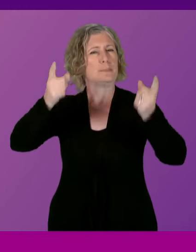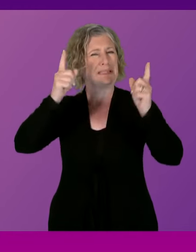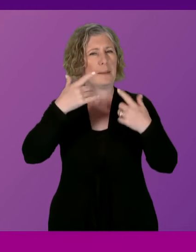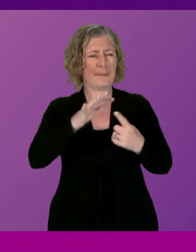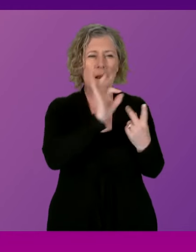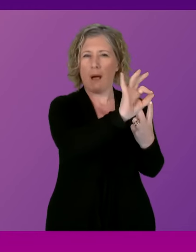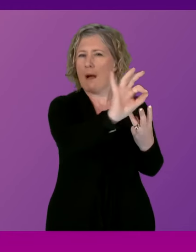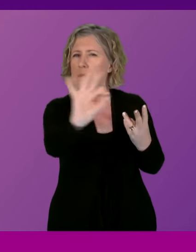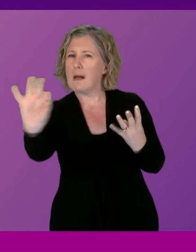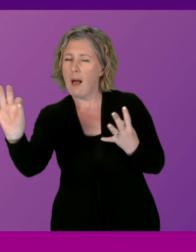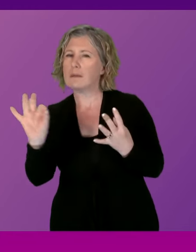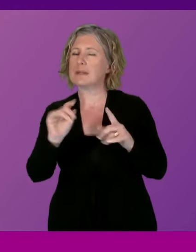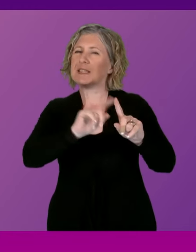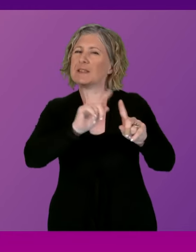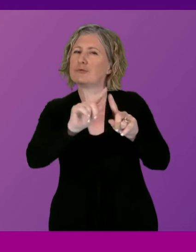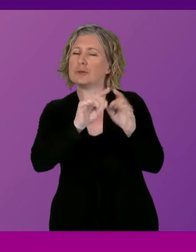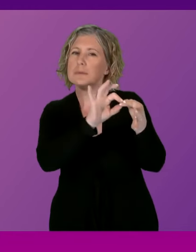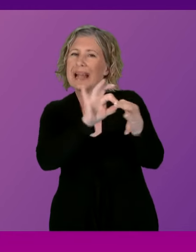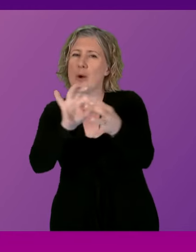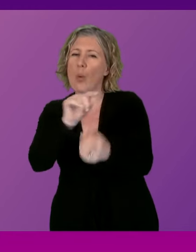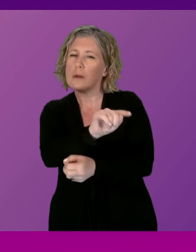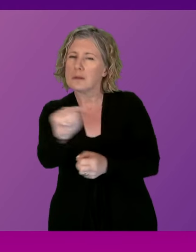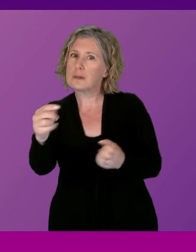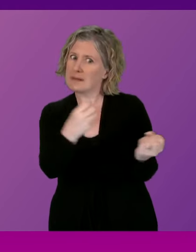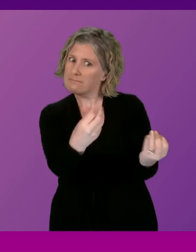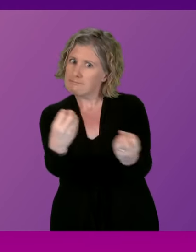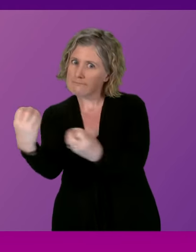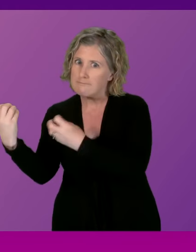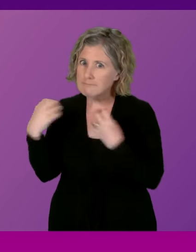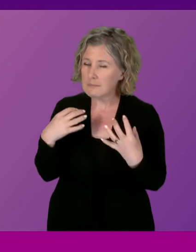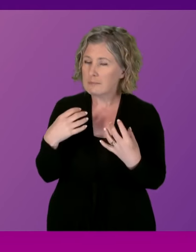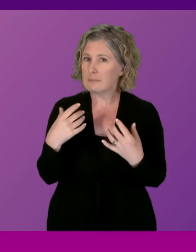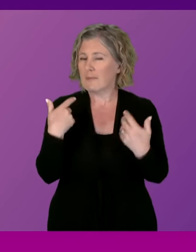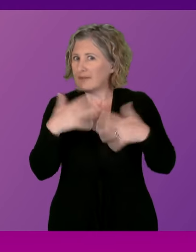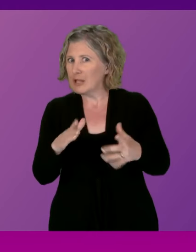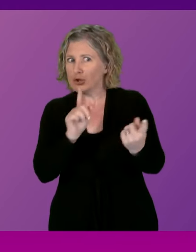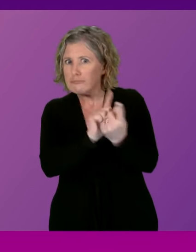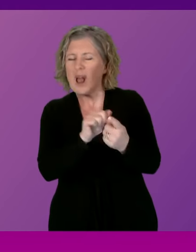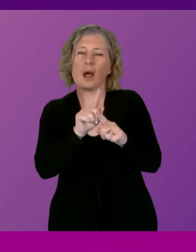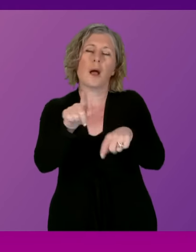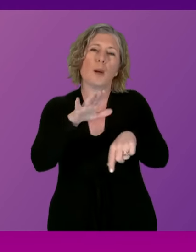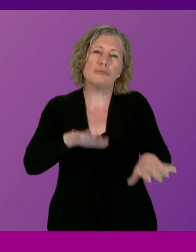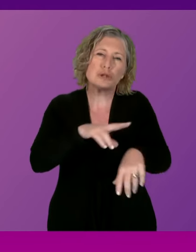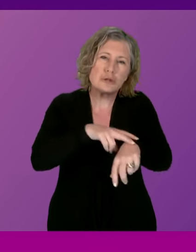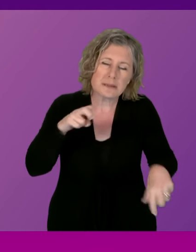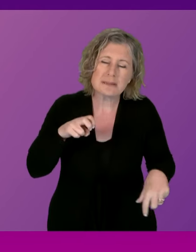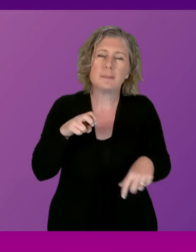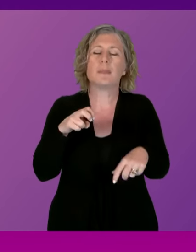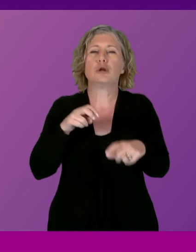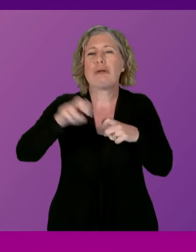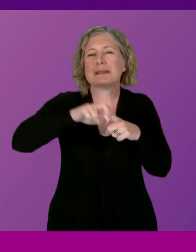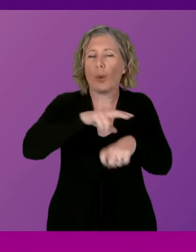of stakeholders to be engaged. I've mentioned some of those stakeholders already in terms of British Transport Police, Transport Scotland, Scotrail,